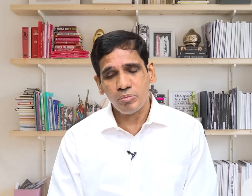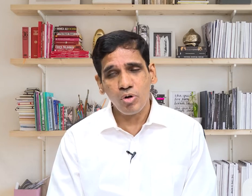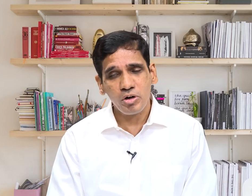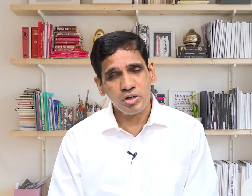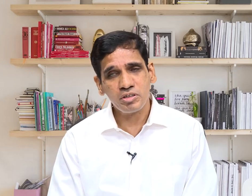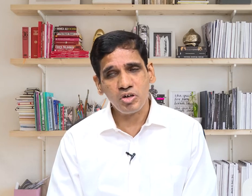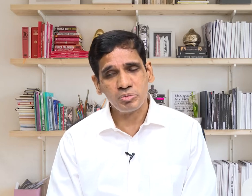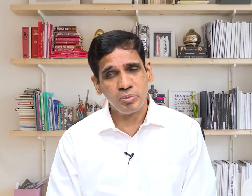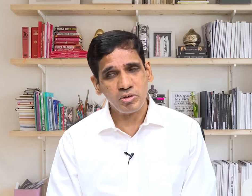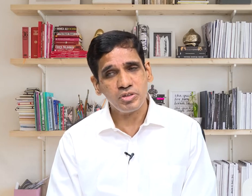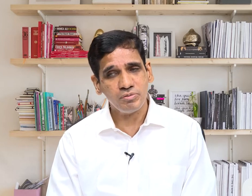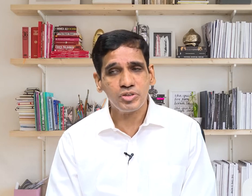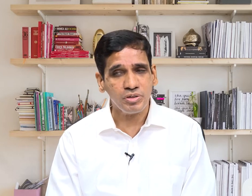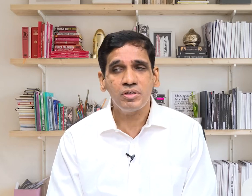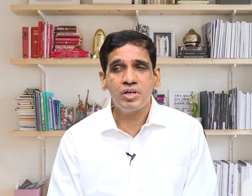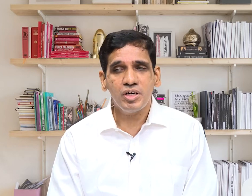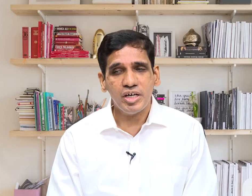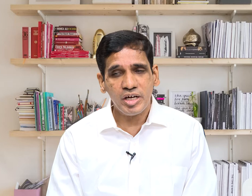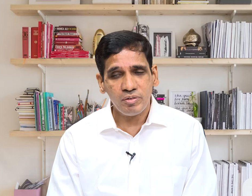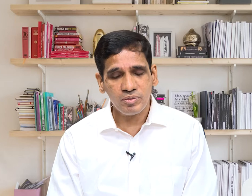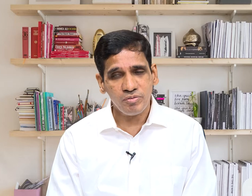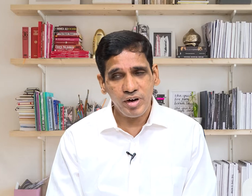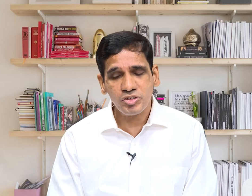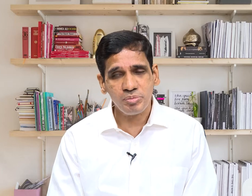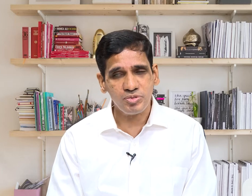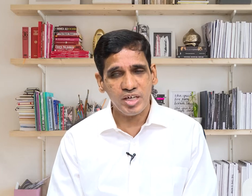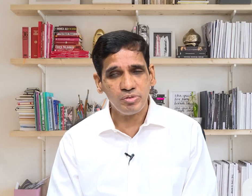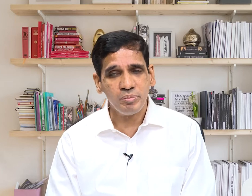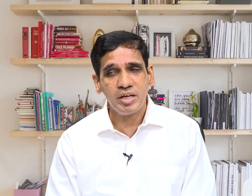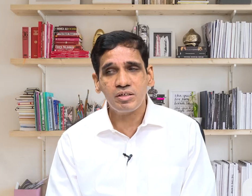broader cosmopolitan vision you know the friendships that we make